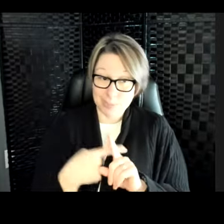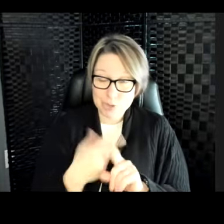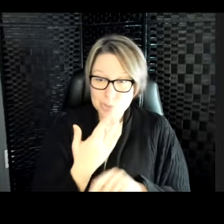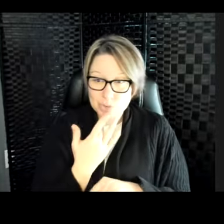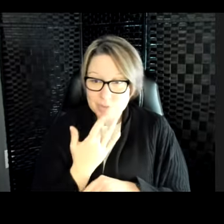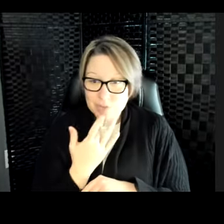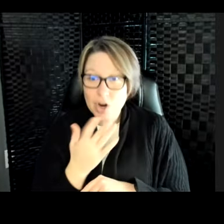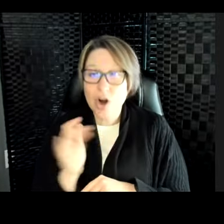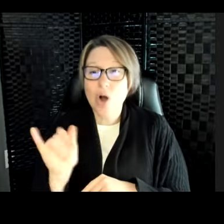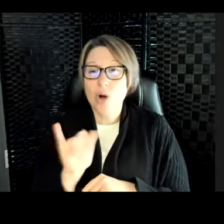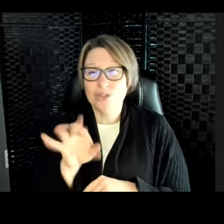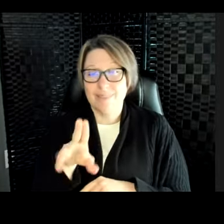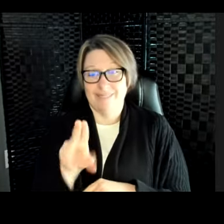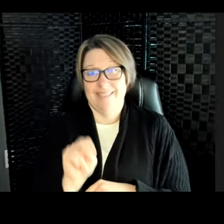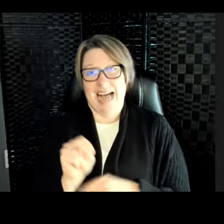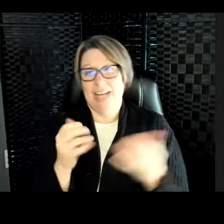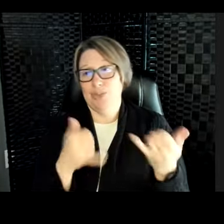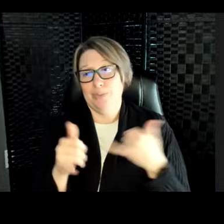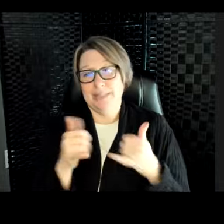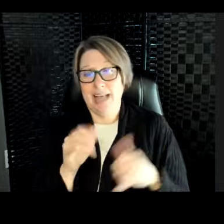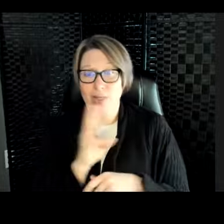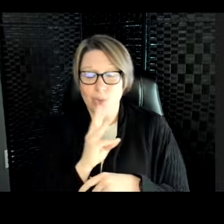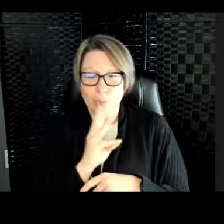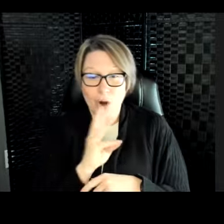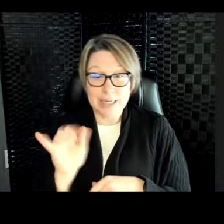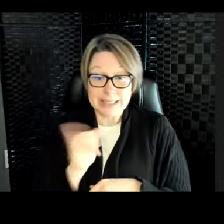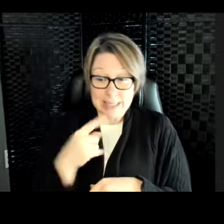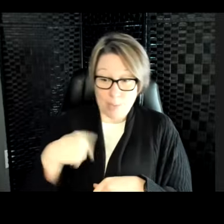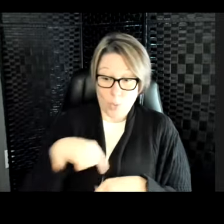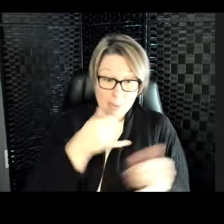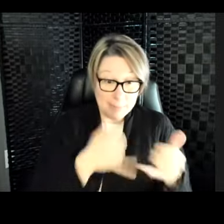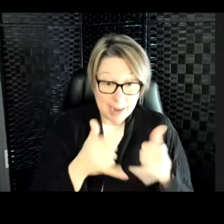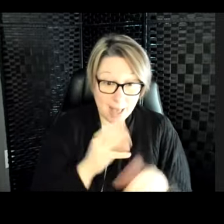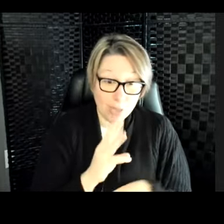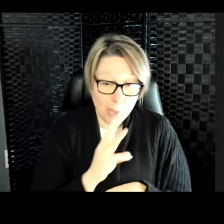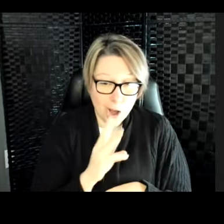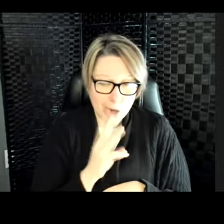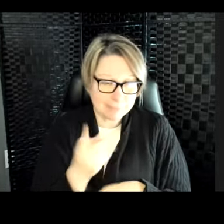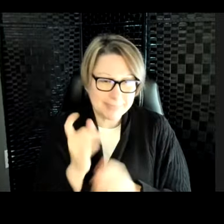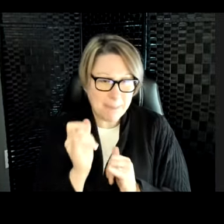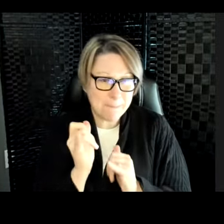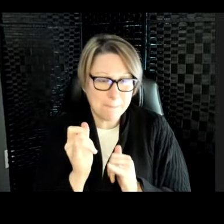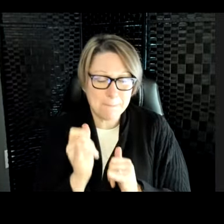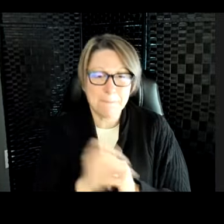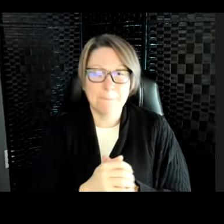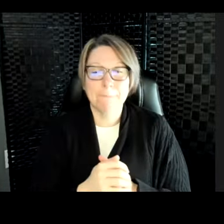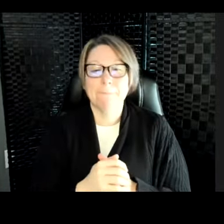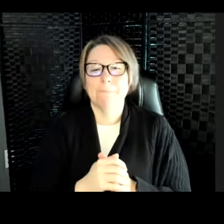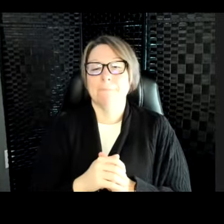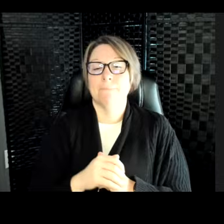fun to play in the water. So just like how we sometimes play in the water, so do they. Christopher Lee asks, is the